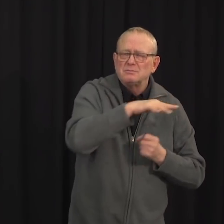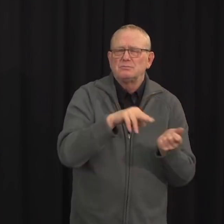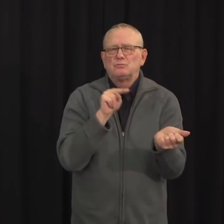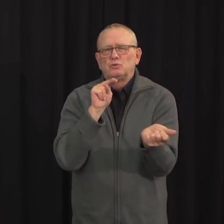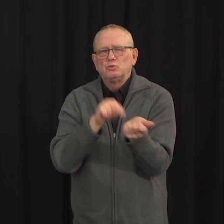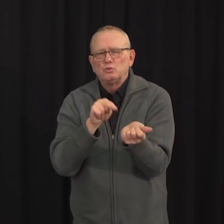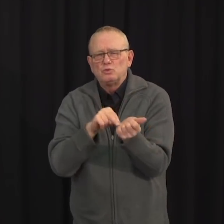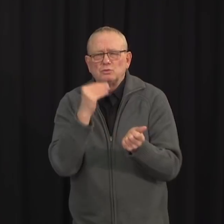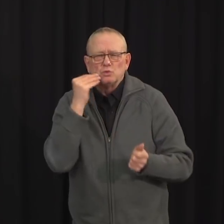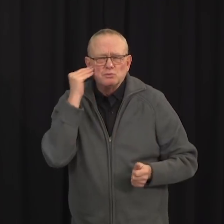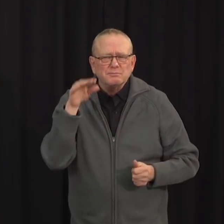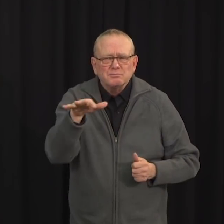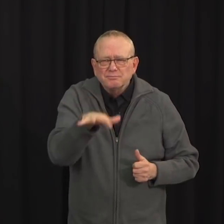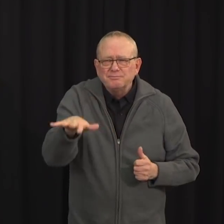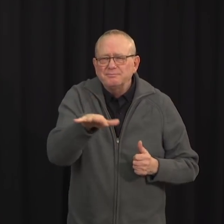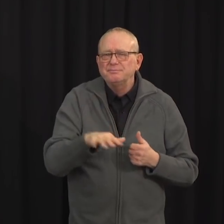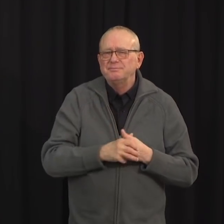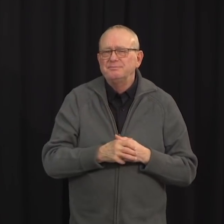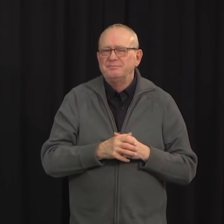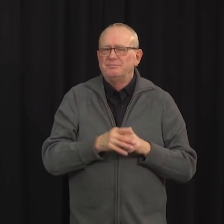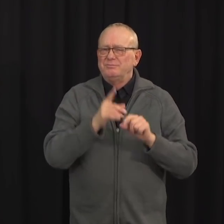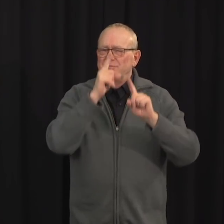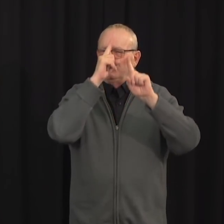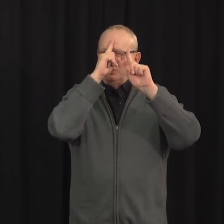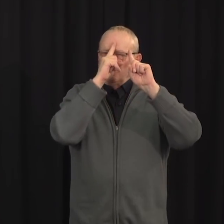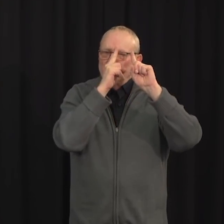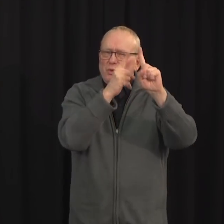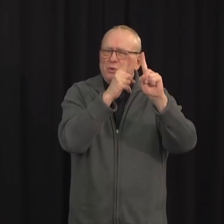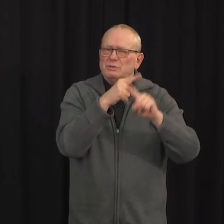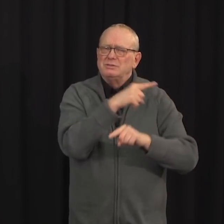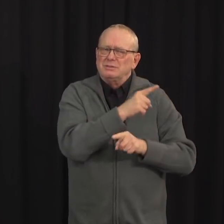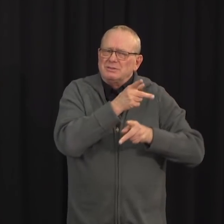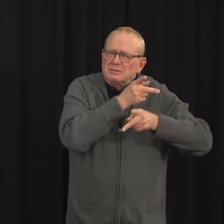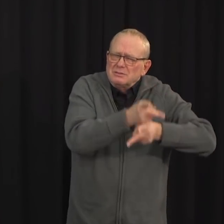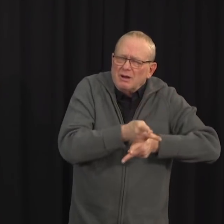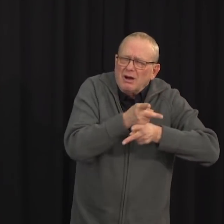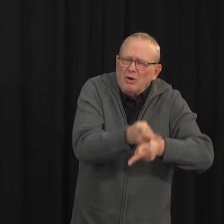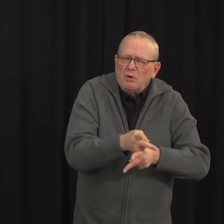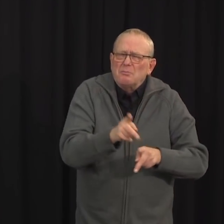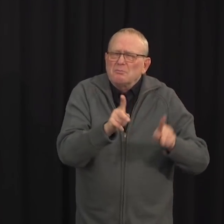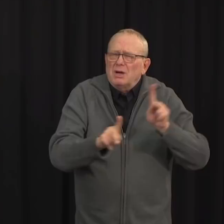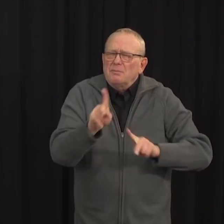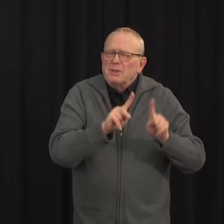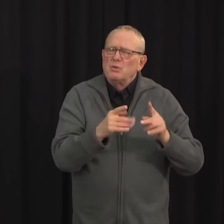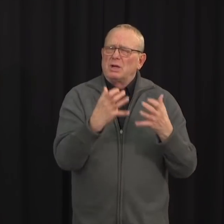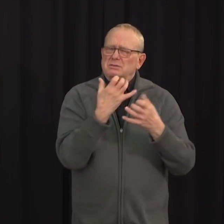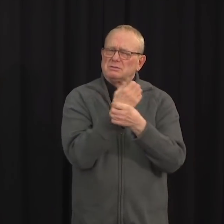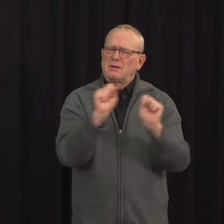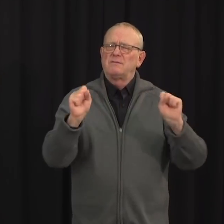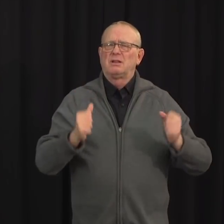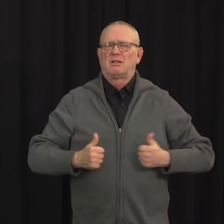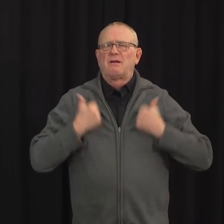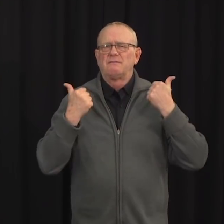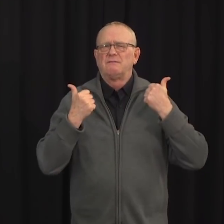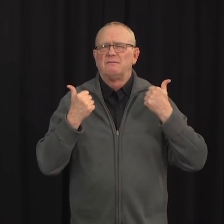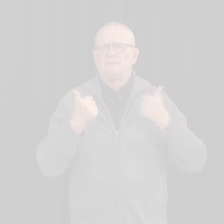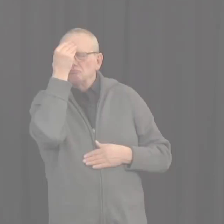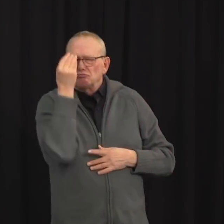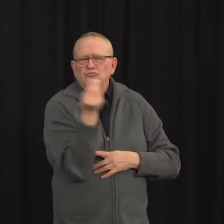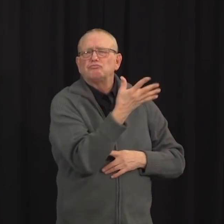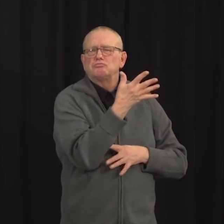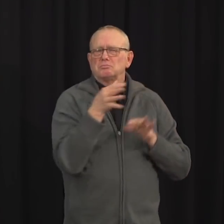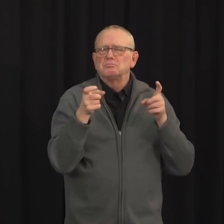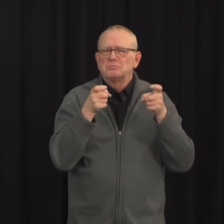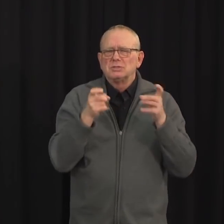system for all Albertans. These are people who are most at risk and who are putting themselves in harm's way every day.